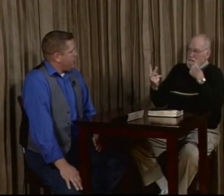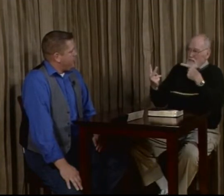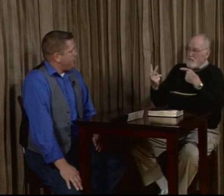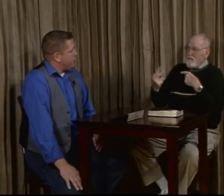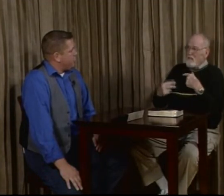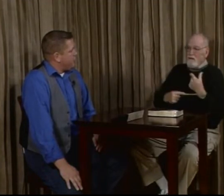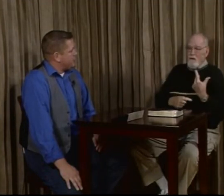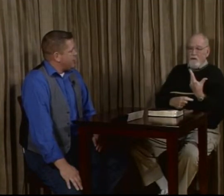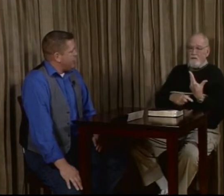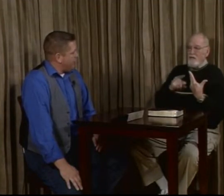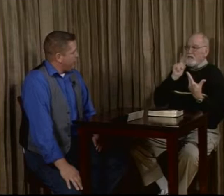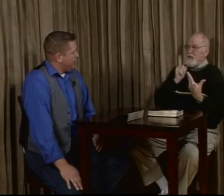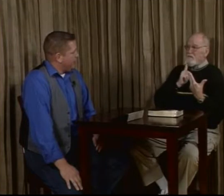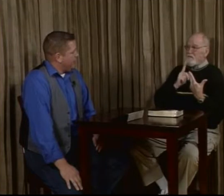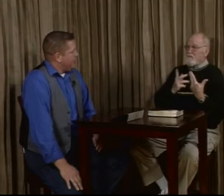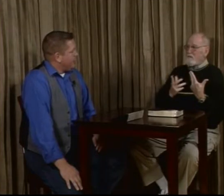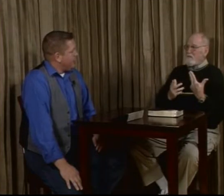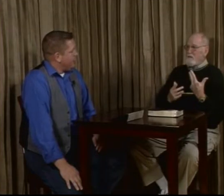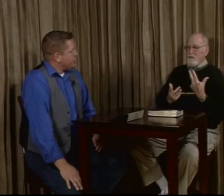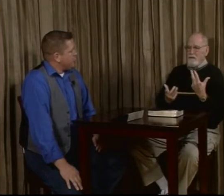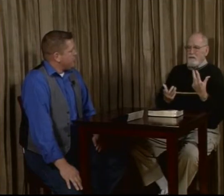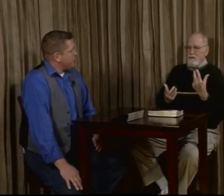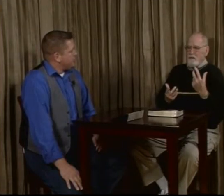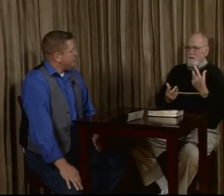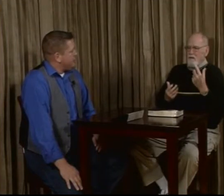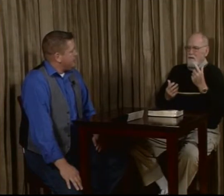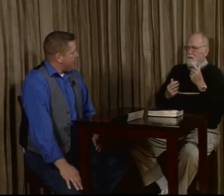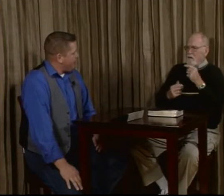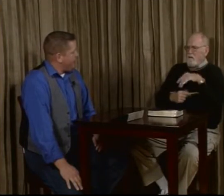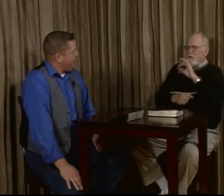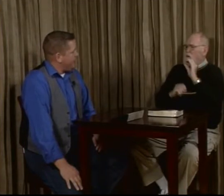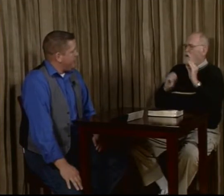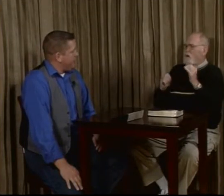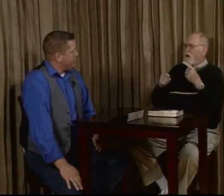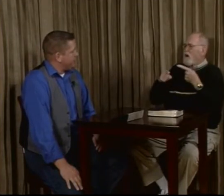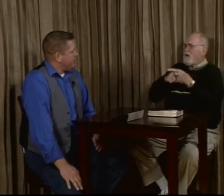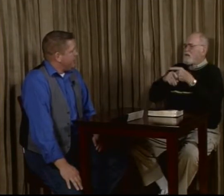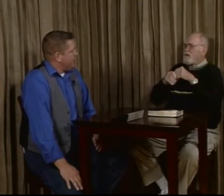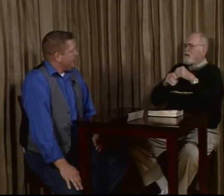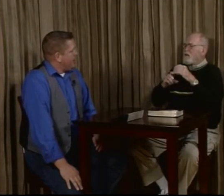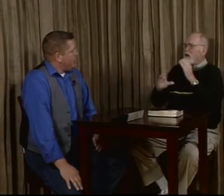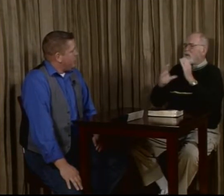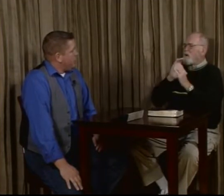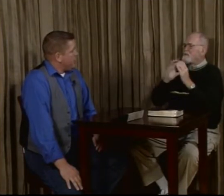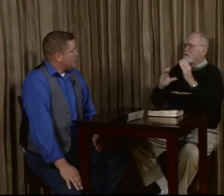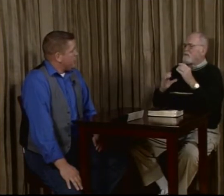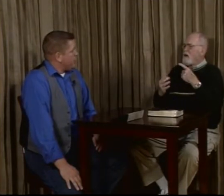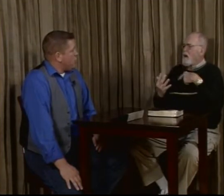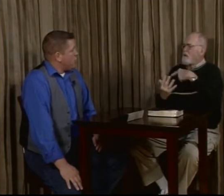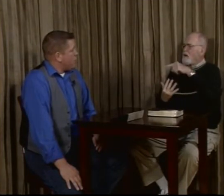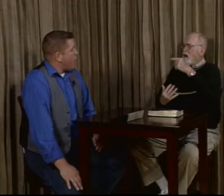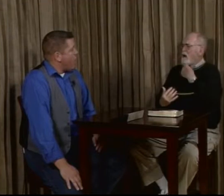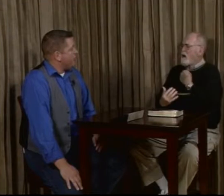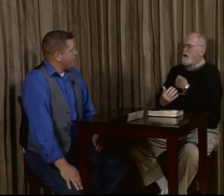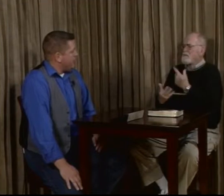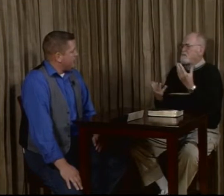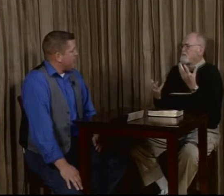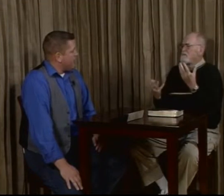have the two boys that are hearing and then there's three of us that were deaf in the house. And there was really no conflict among